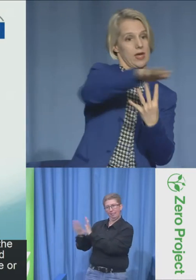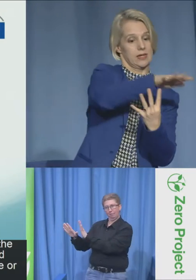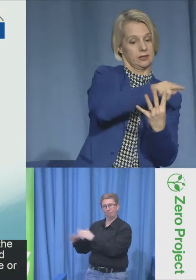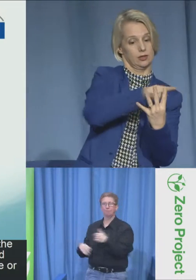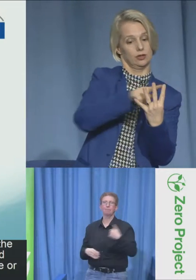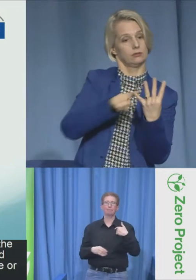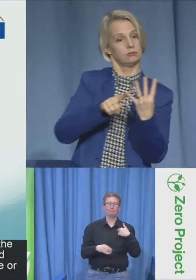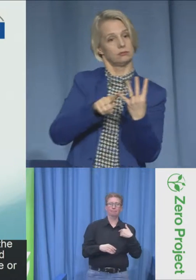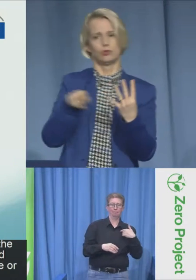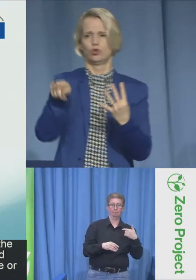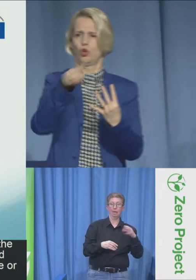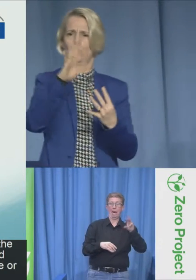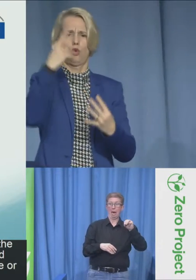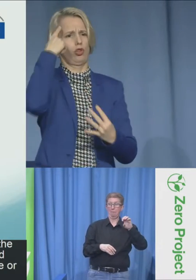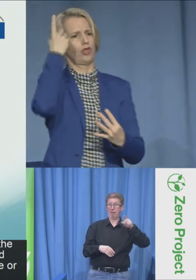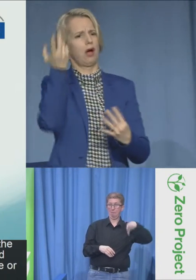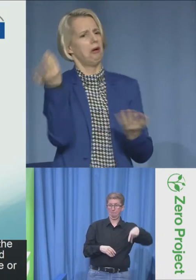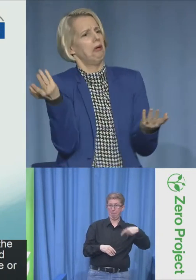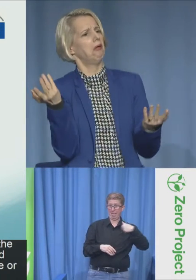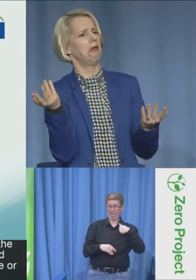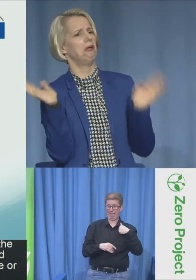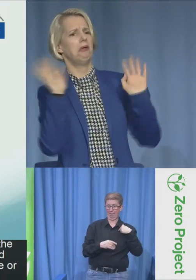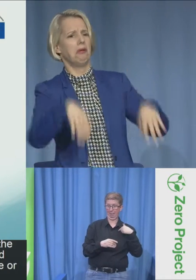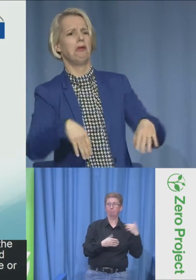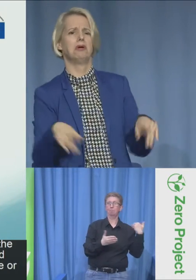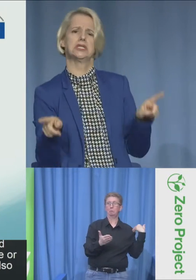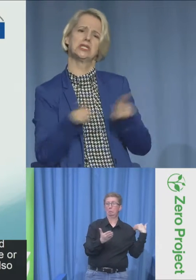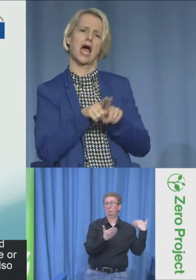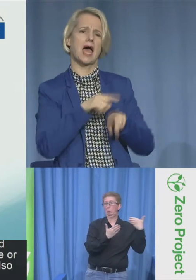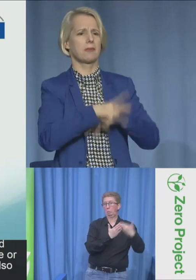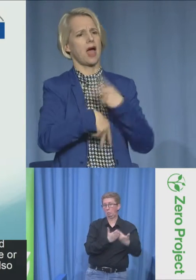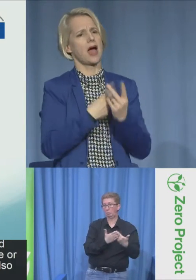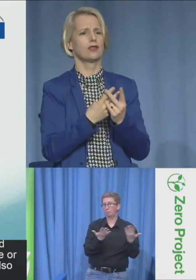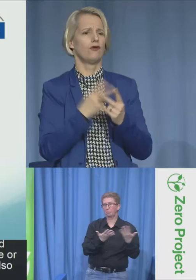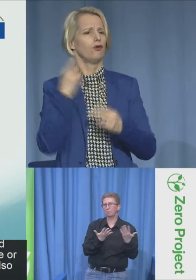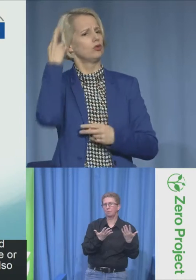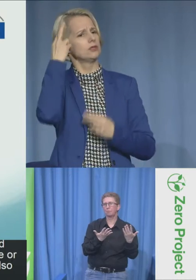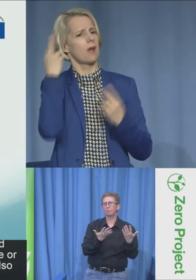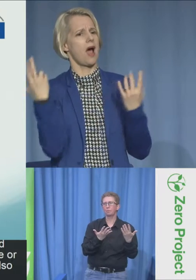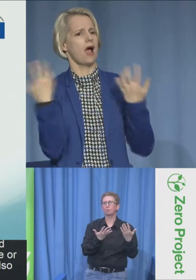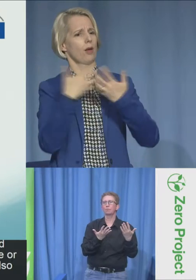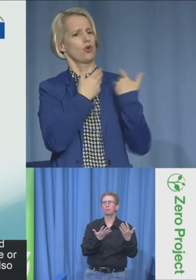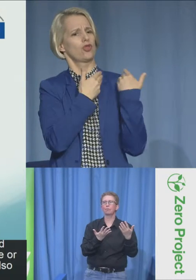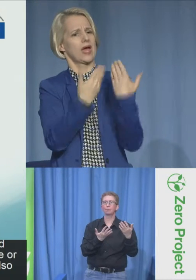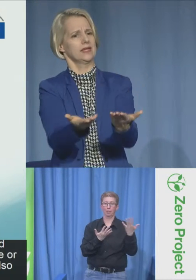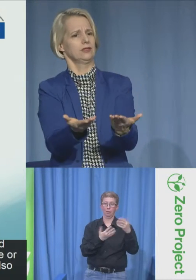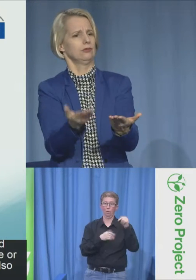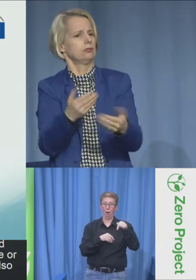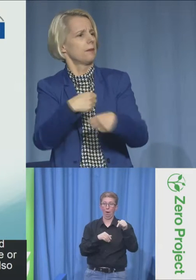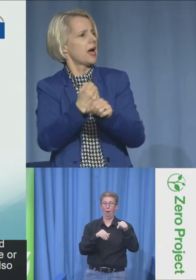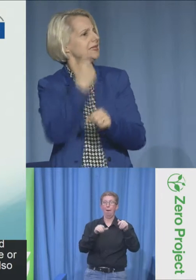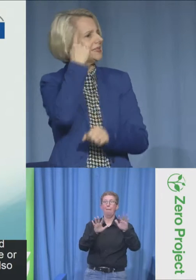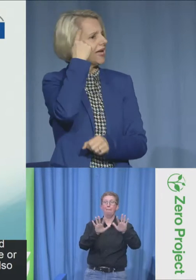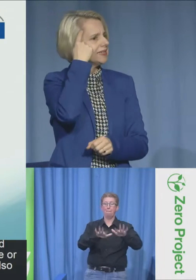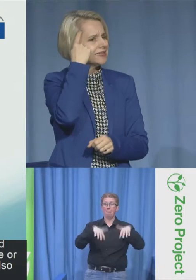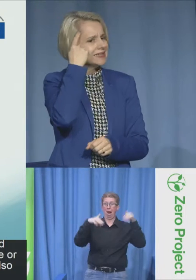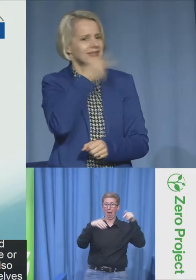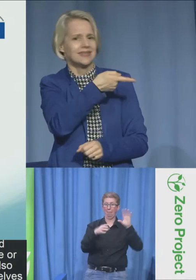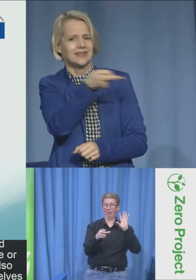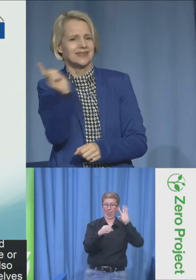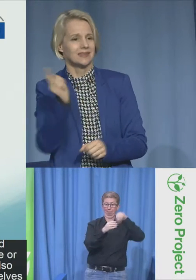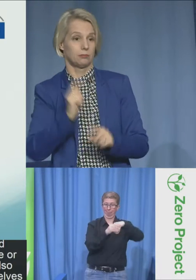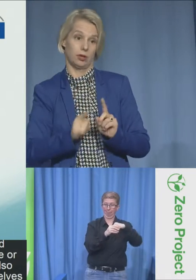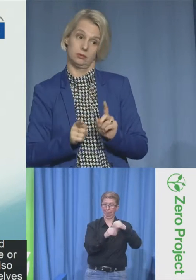employed by a member of European parliament themselves. And you might think that, okay, this is the same type of reasonable